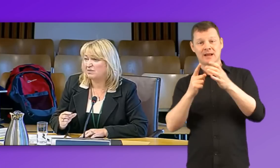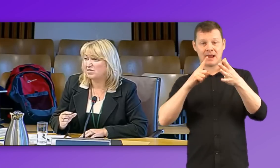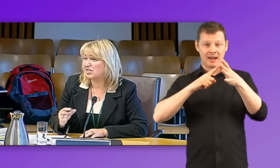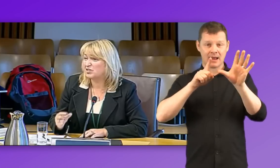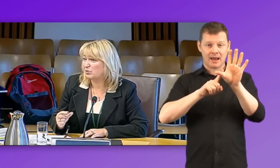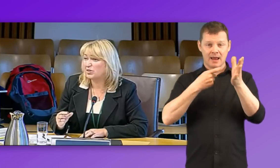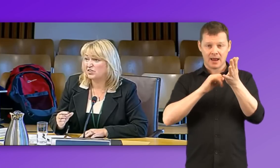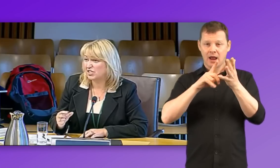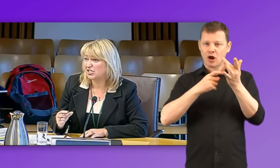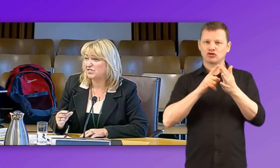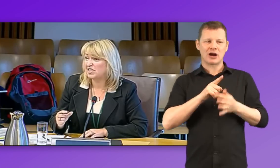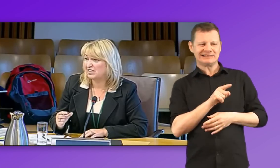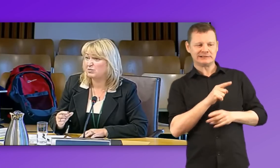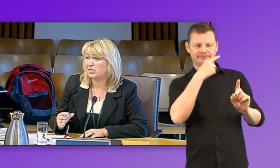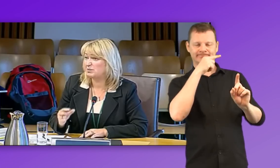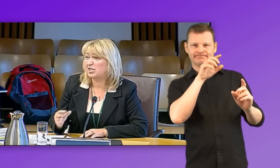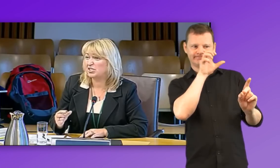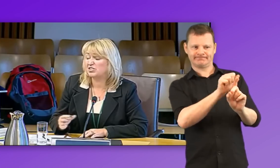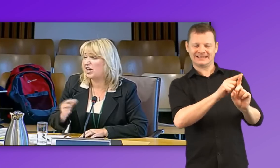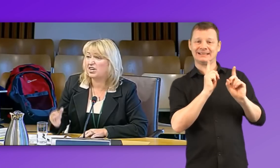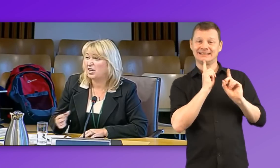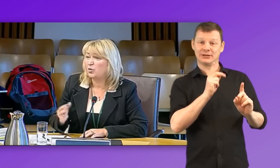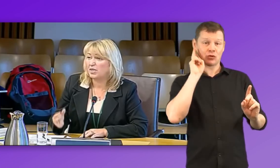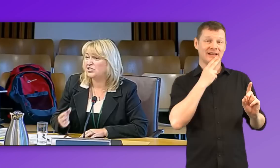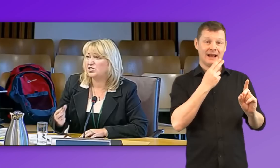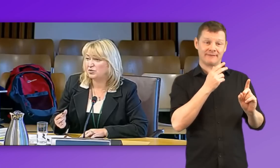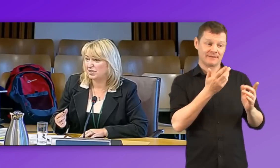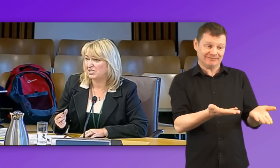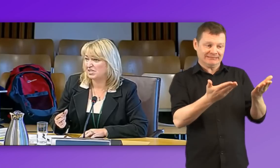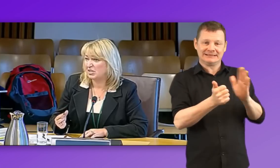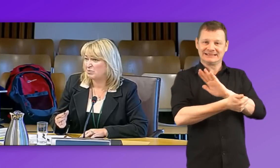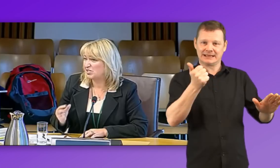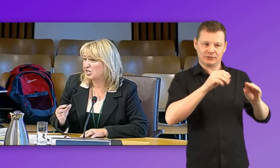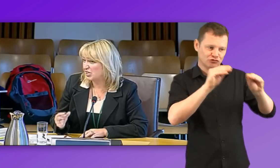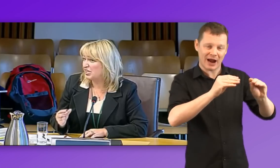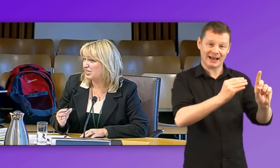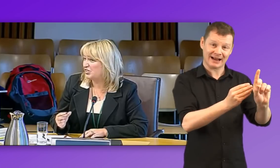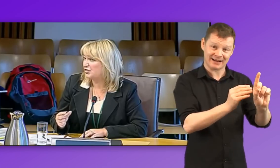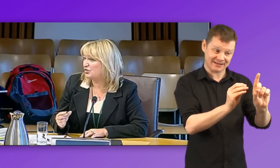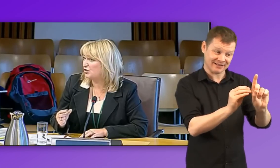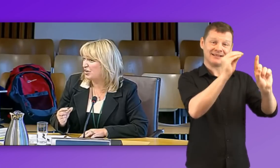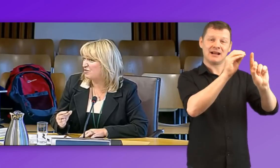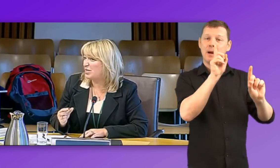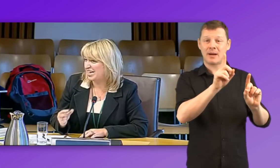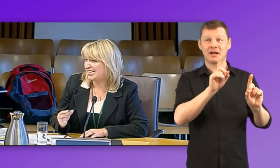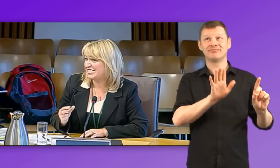skilled up one of their teachers of the deaf to be a specialist. There are ways to do this, but it's clearly an issue that not everybody has